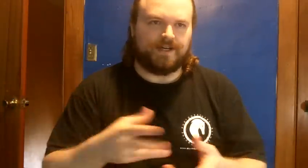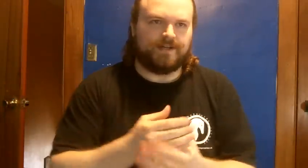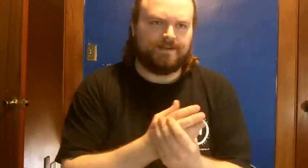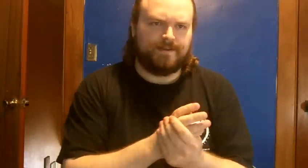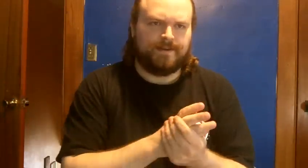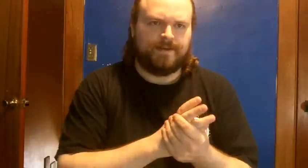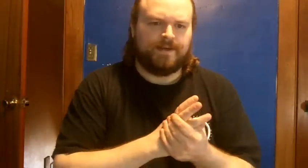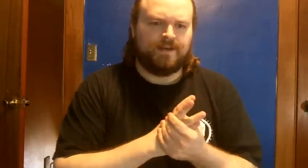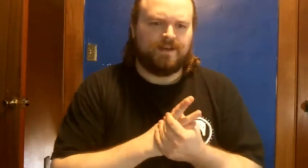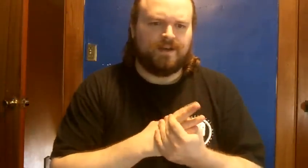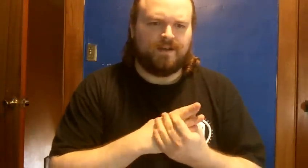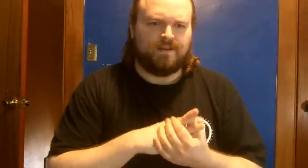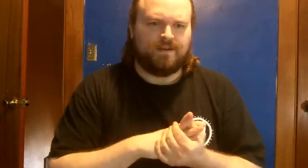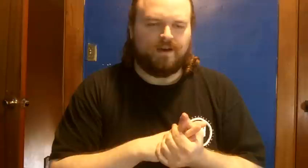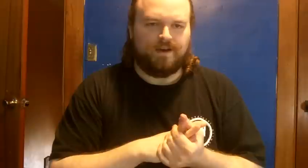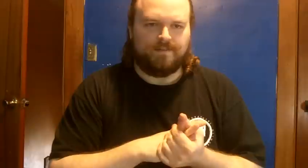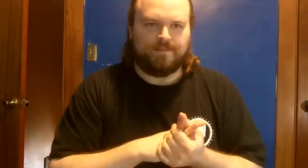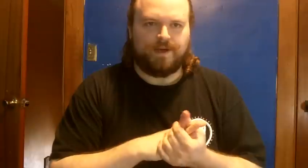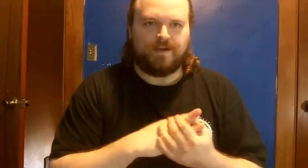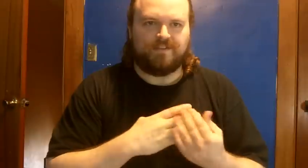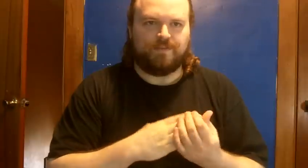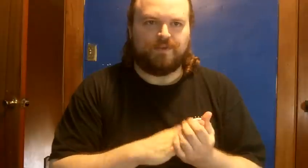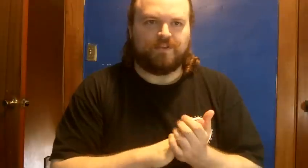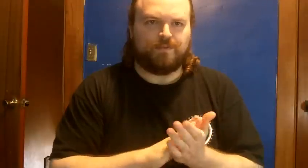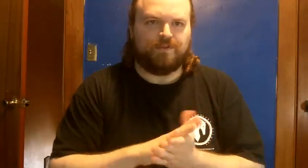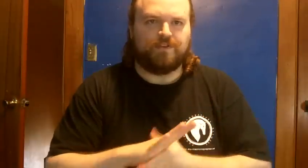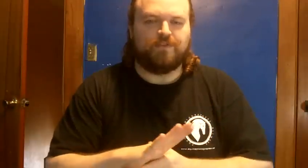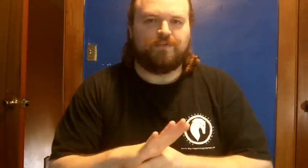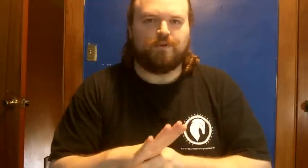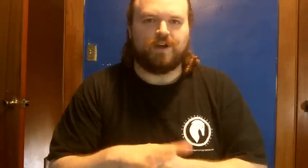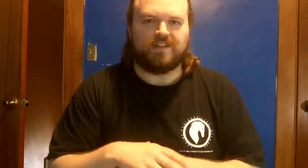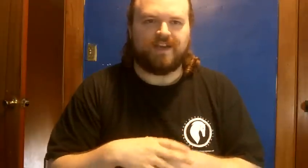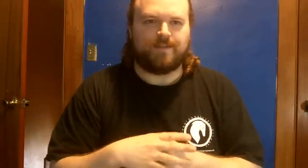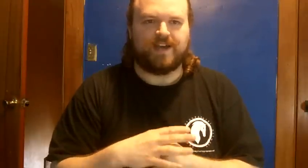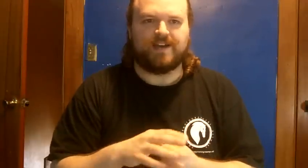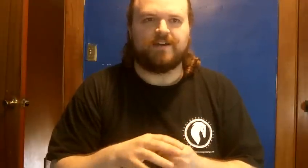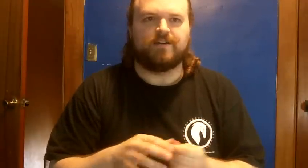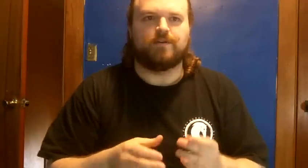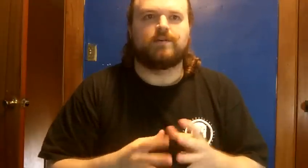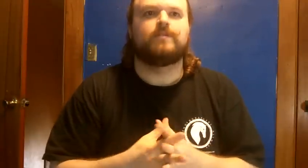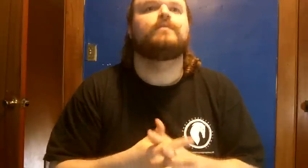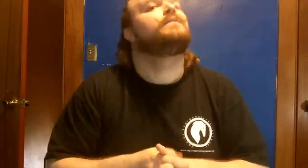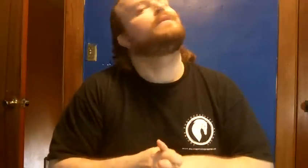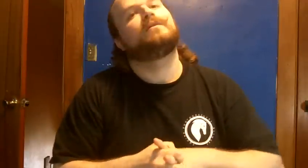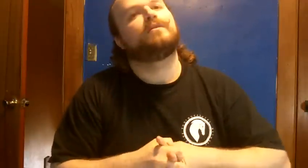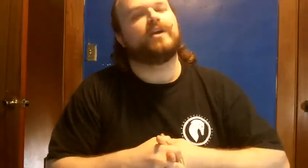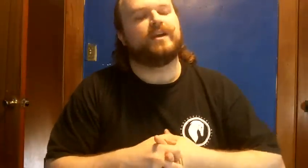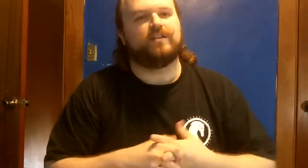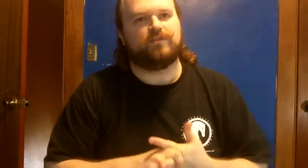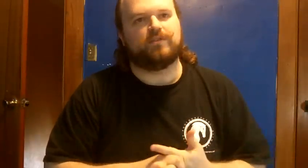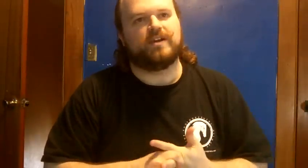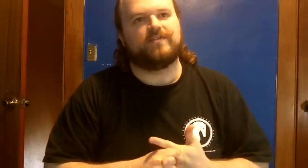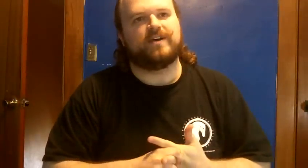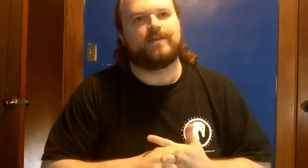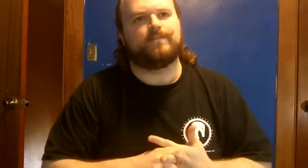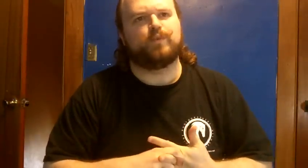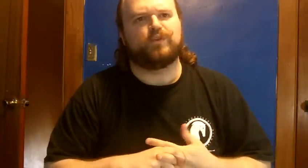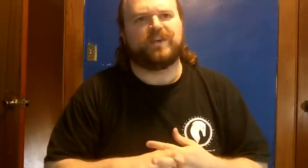Hudson music preview for Tommy Igo great hands for lifetime which